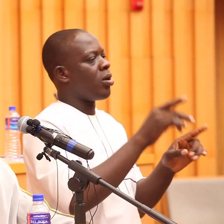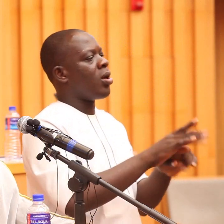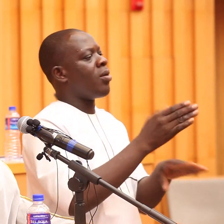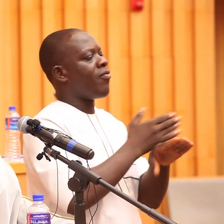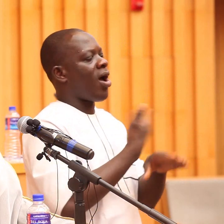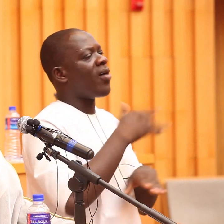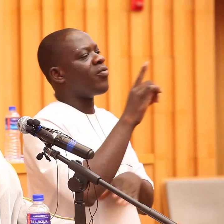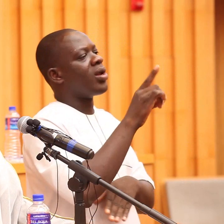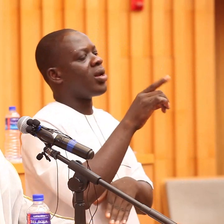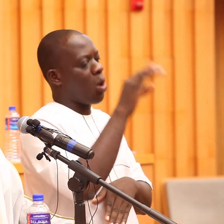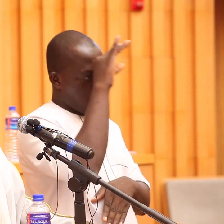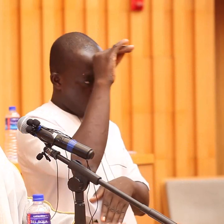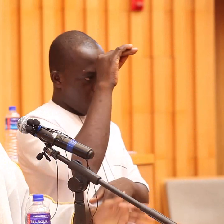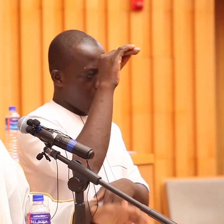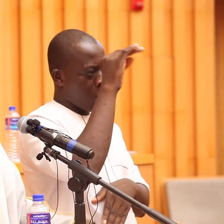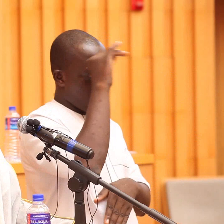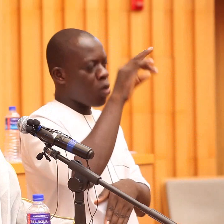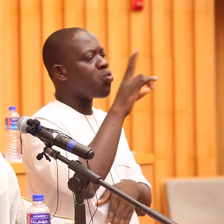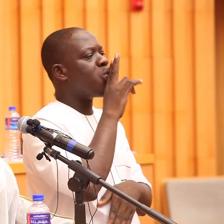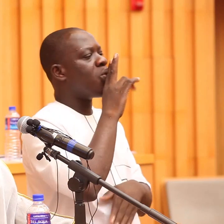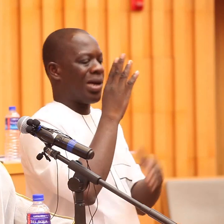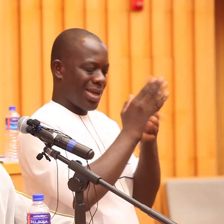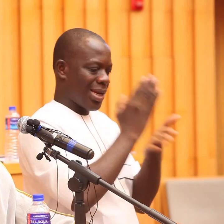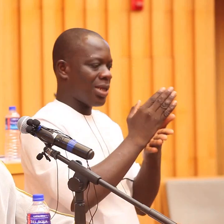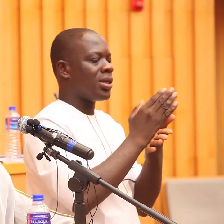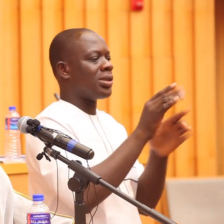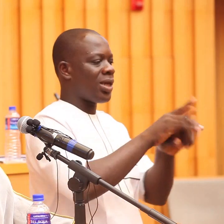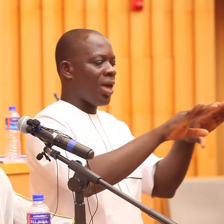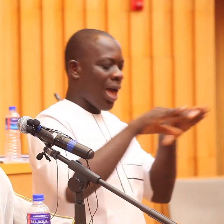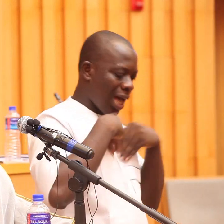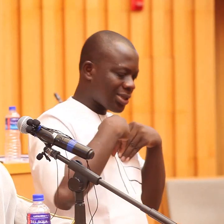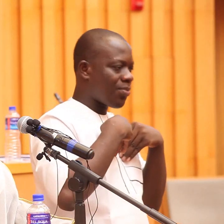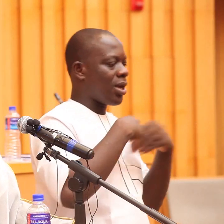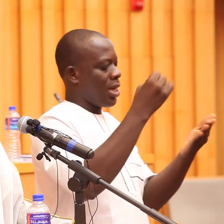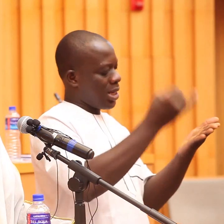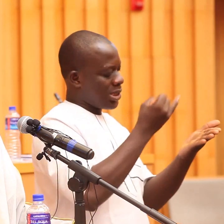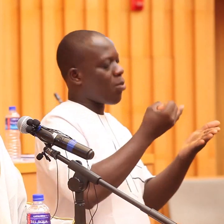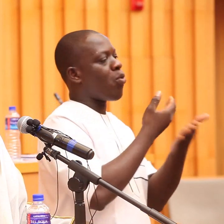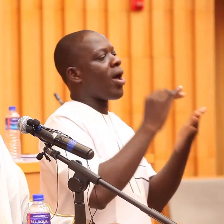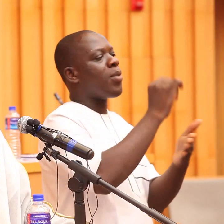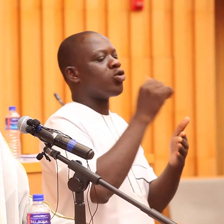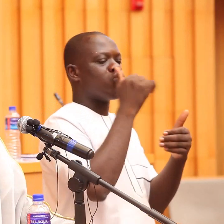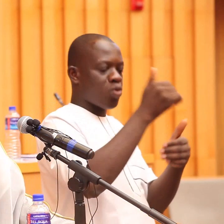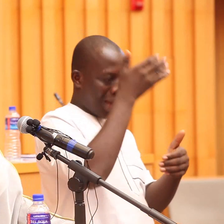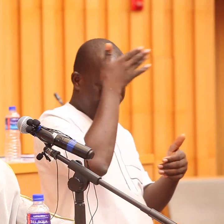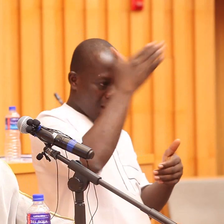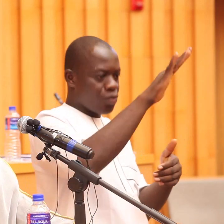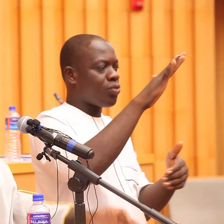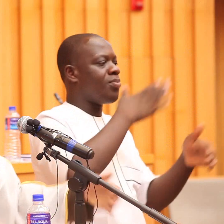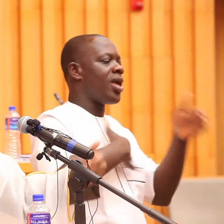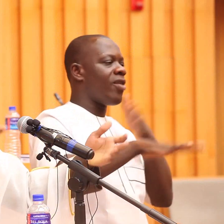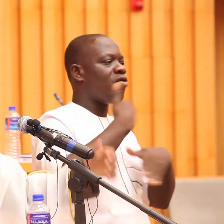yahudi a boy who was a jewish he accepted the islamic religion because of the good character of rasulullah